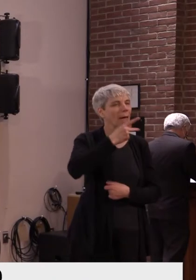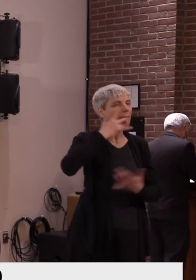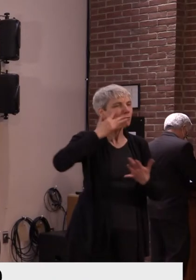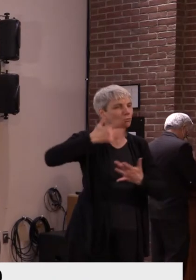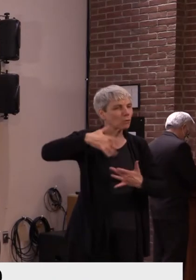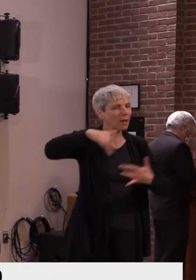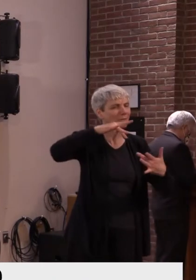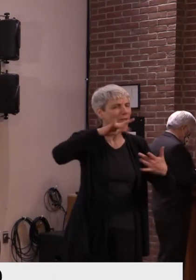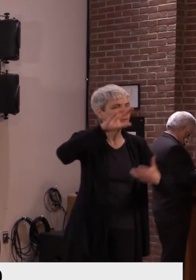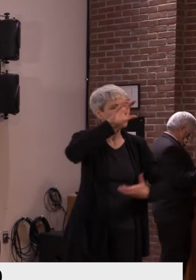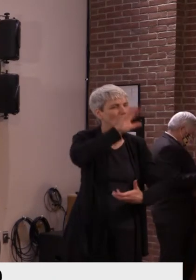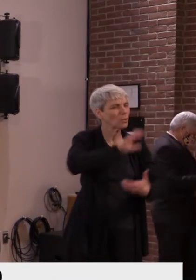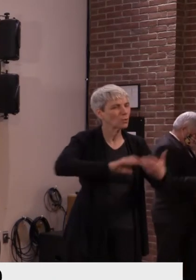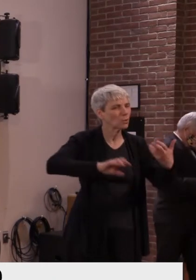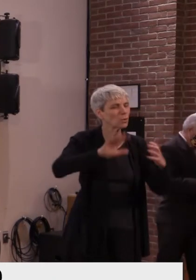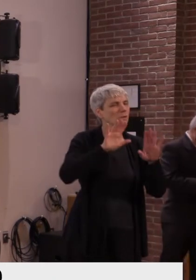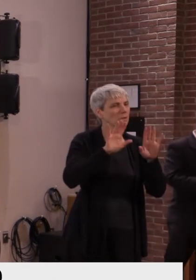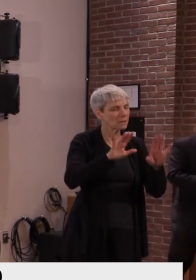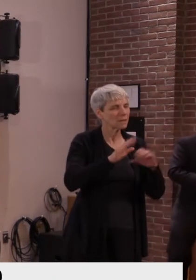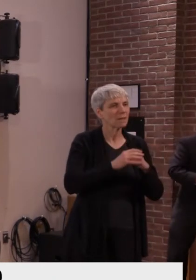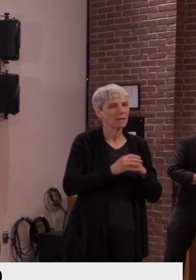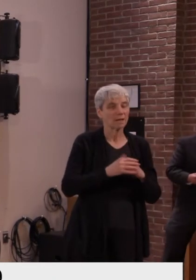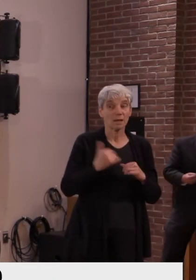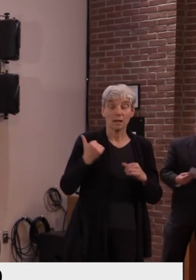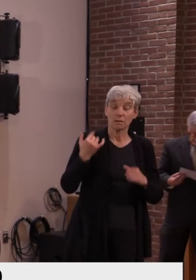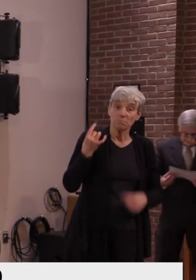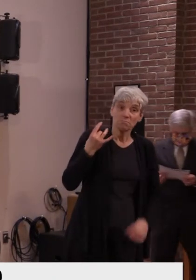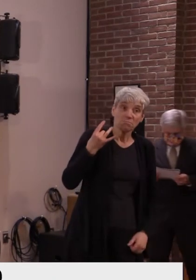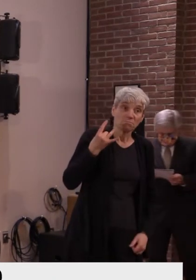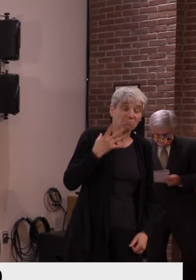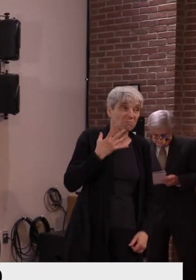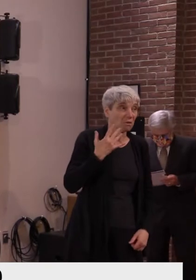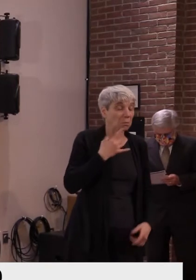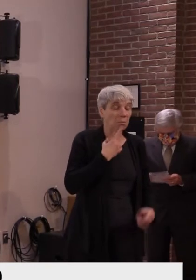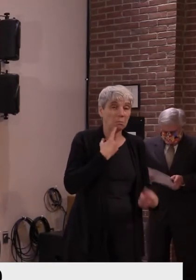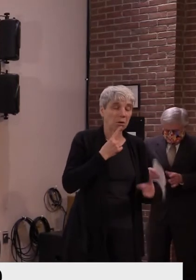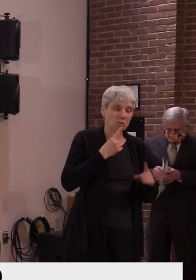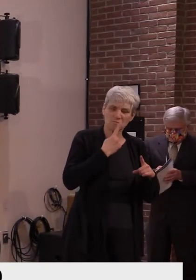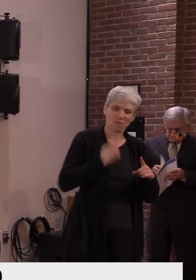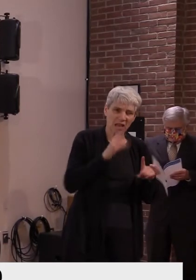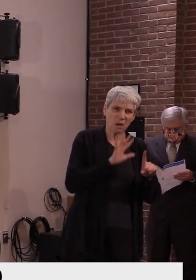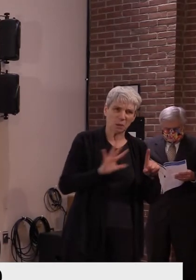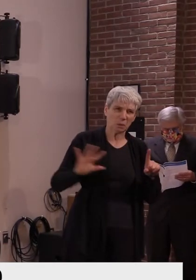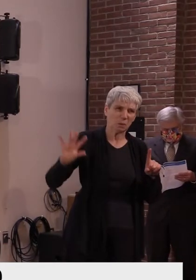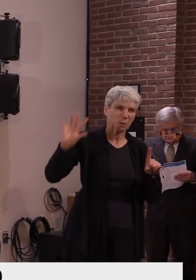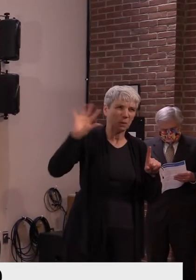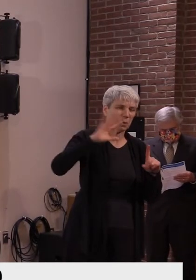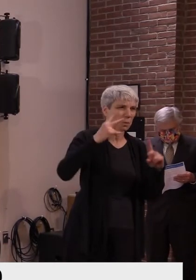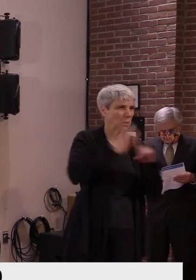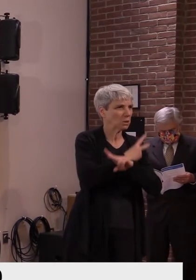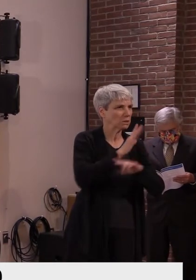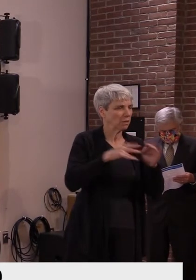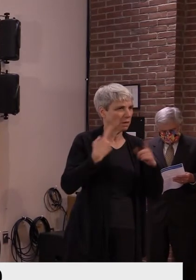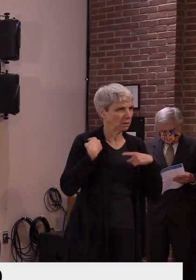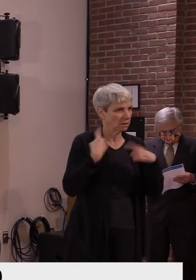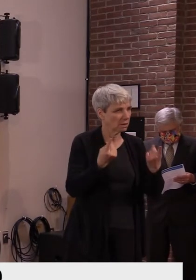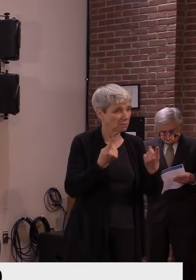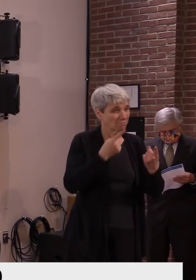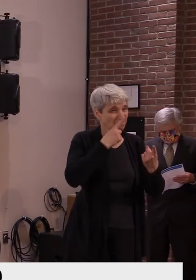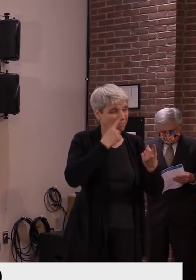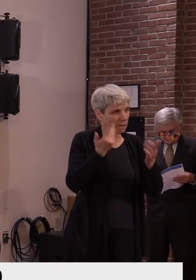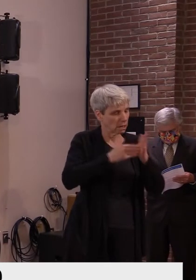What it does is it's been a long time since we've seen one that looks this bad. And so I'm wondering if you can clarify what is permitted